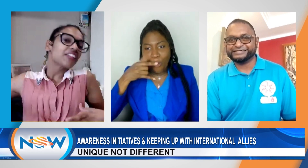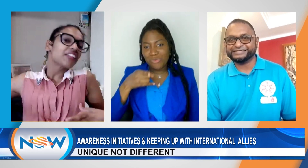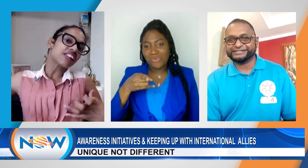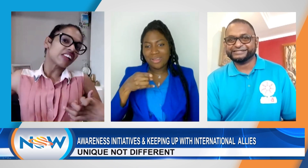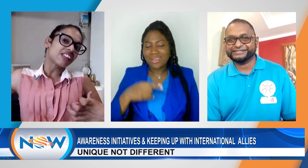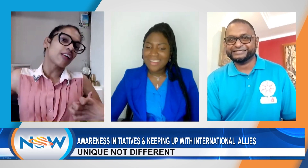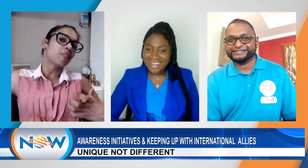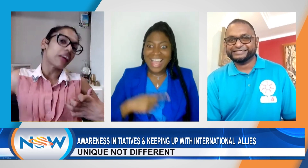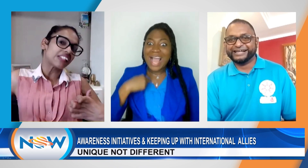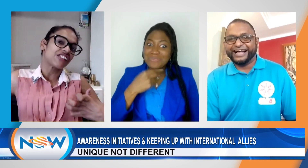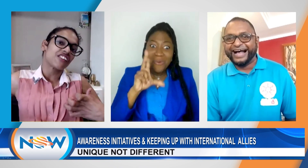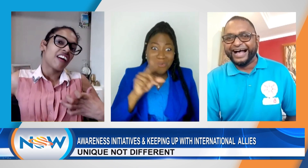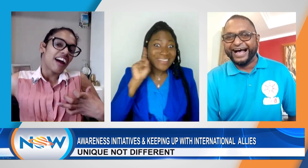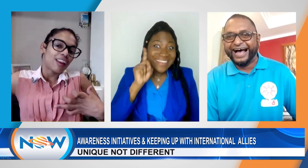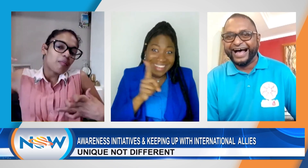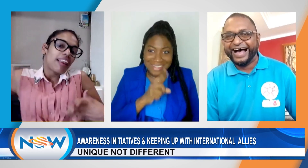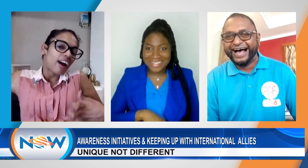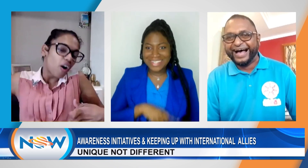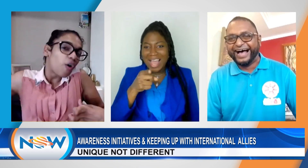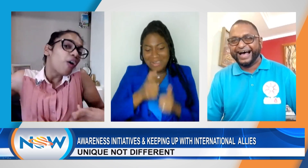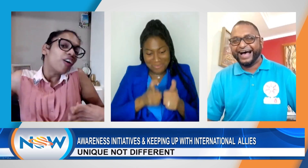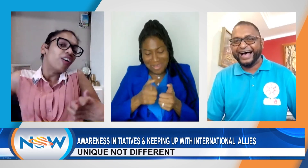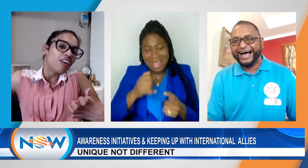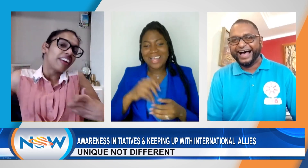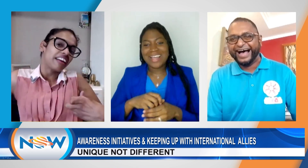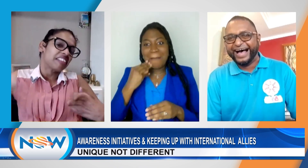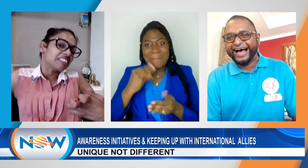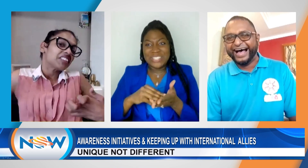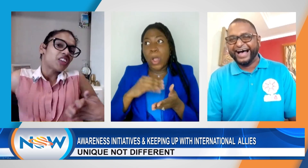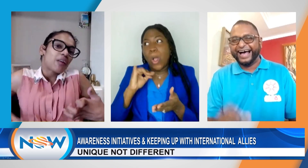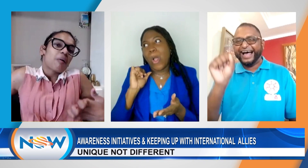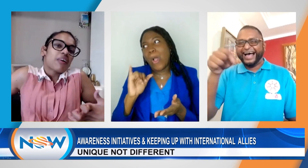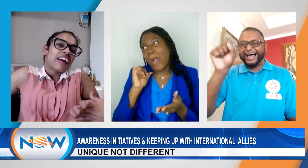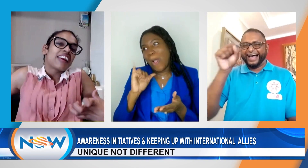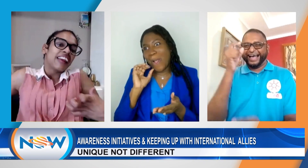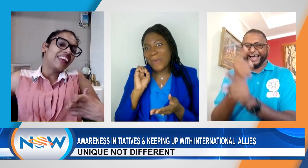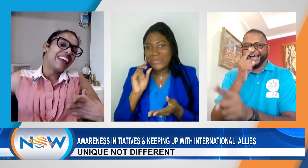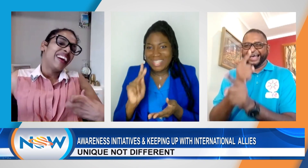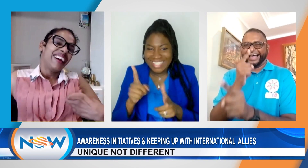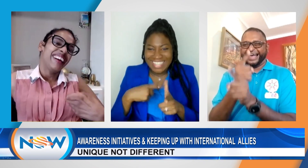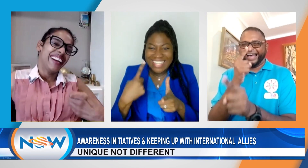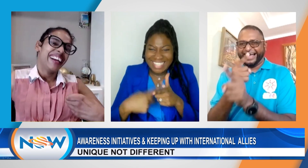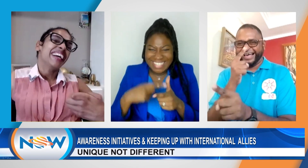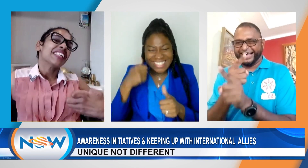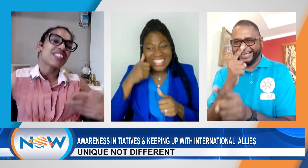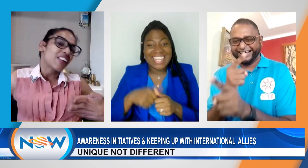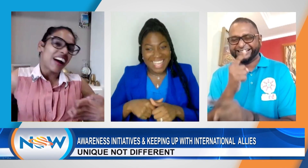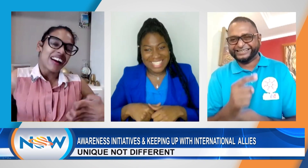messaged and said, message. Then be like, oh, okay. Should I remember that clearly? So, yeah,